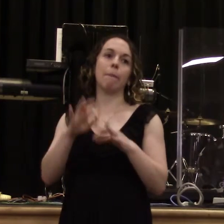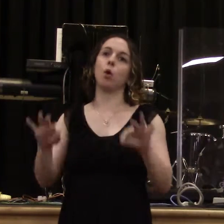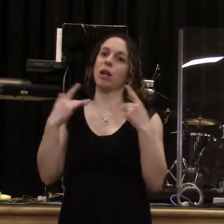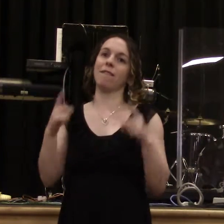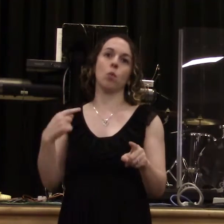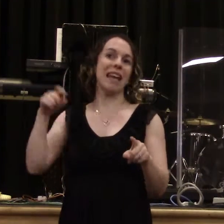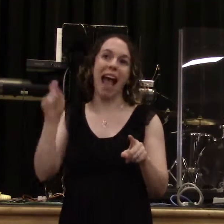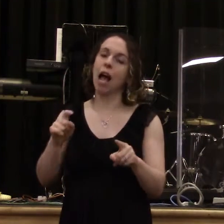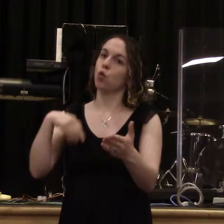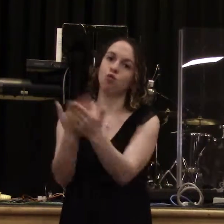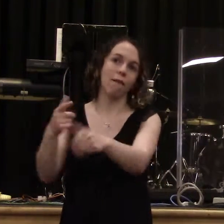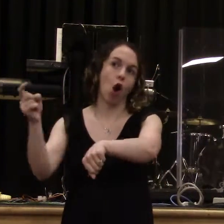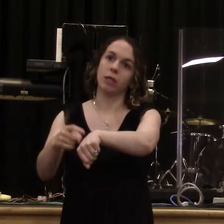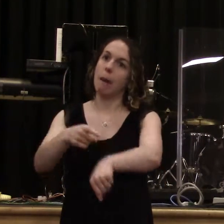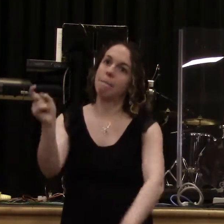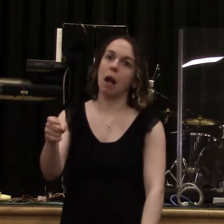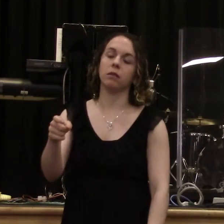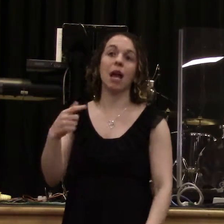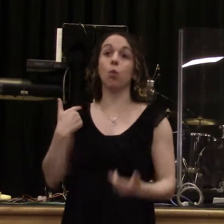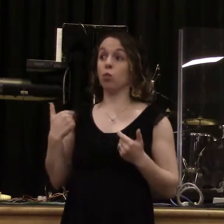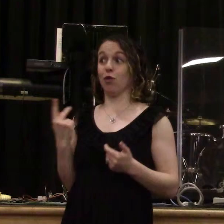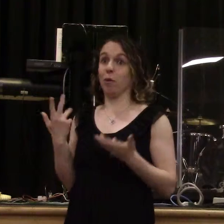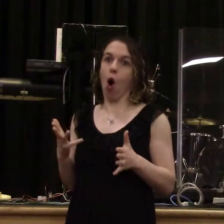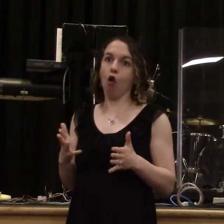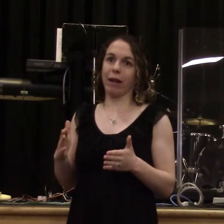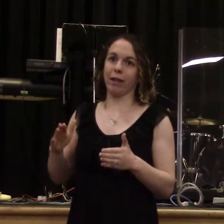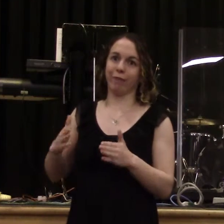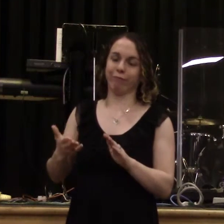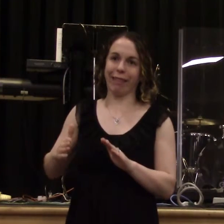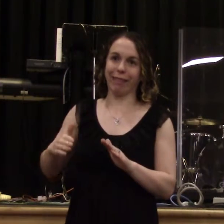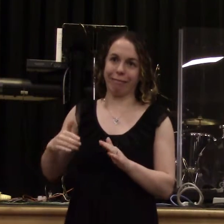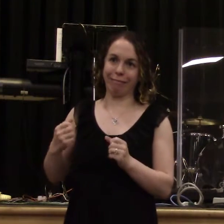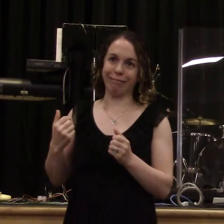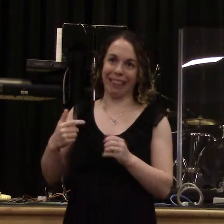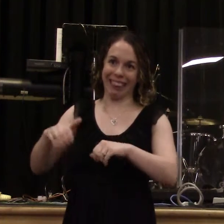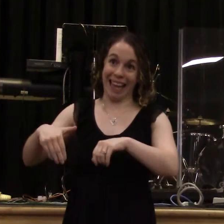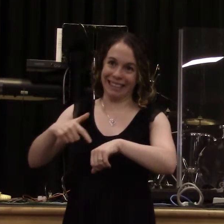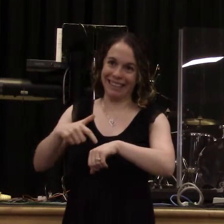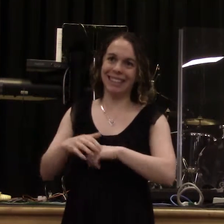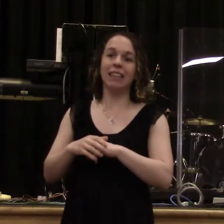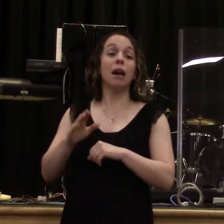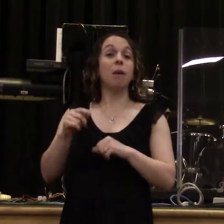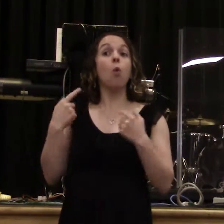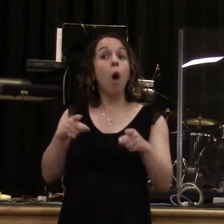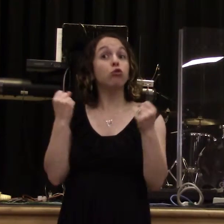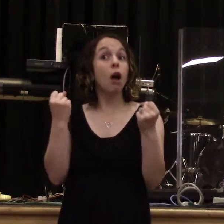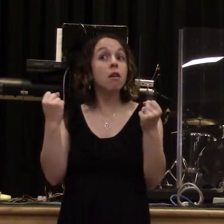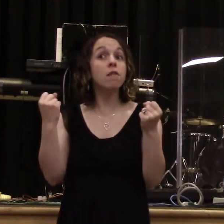In fact, this church did more. And we need to do more. We should never look back on our beginning of walk with